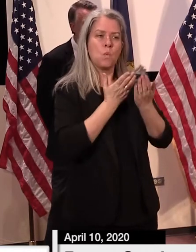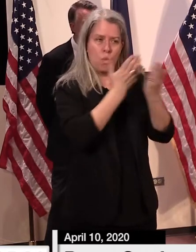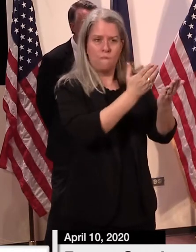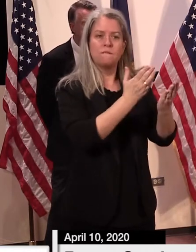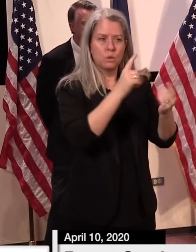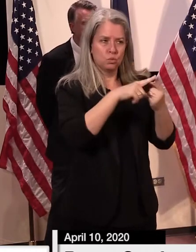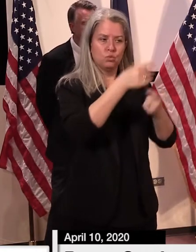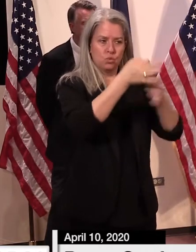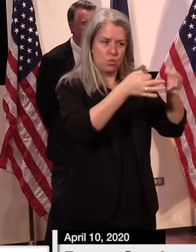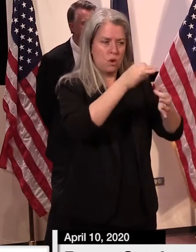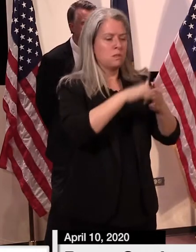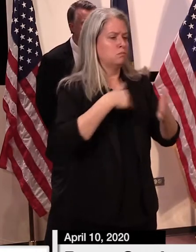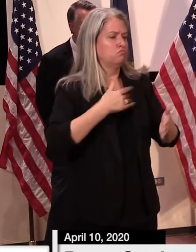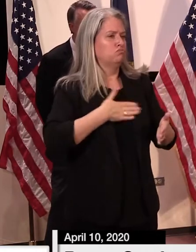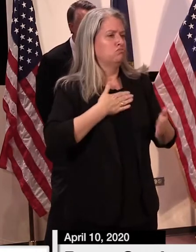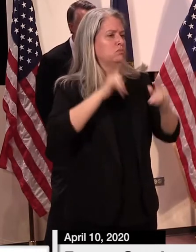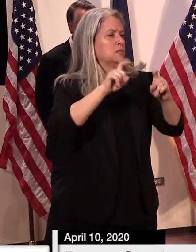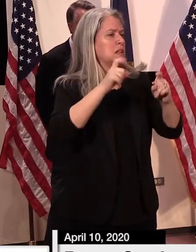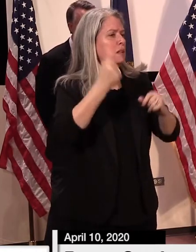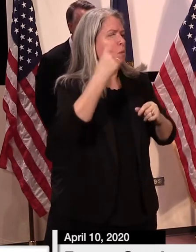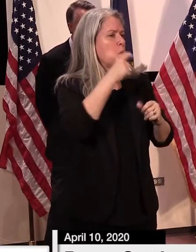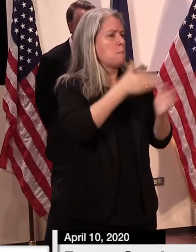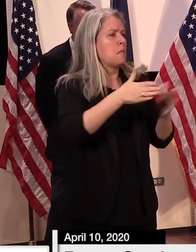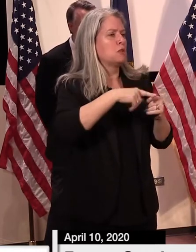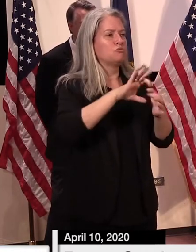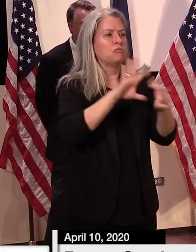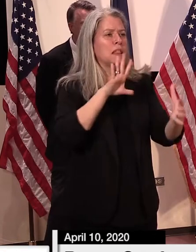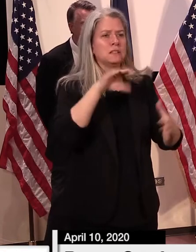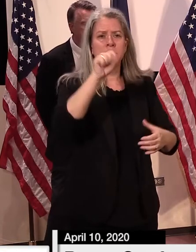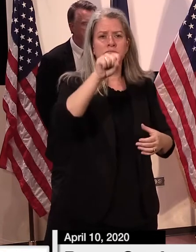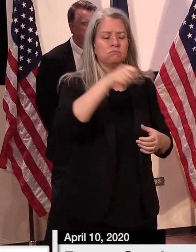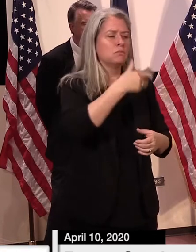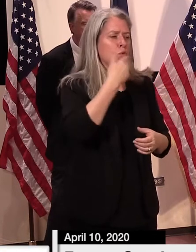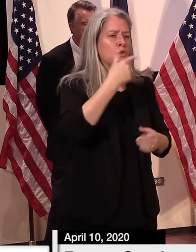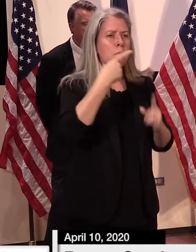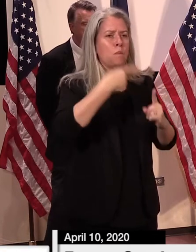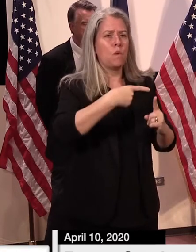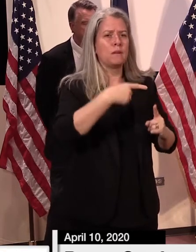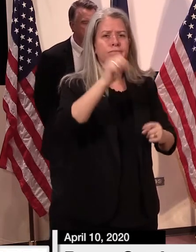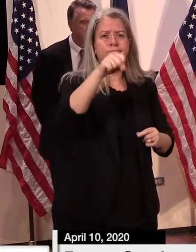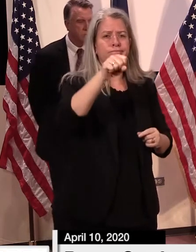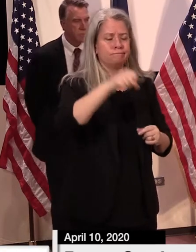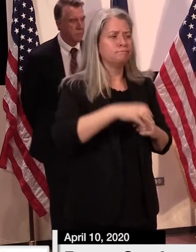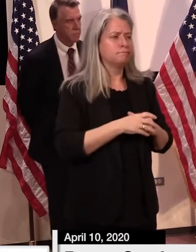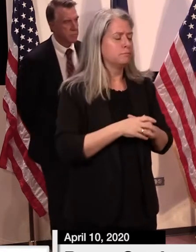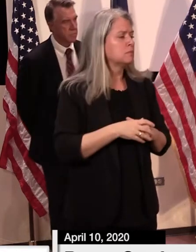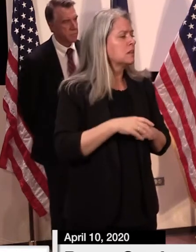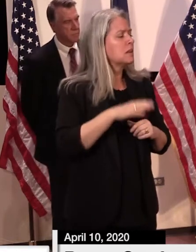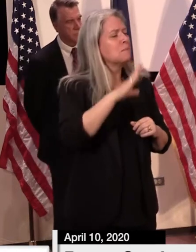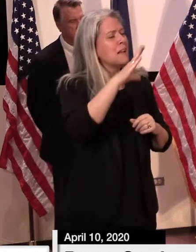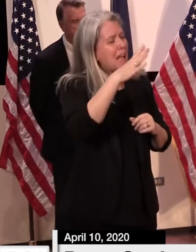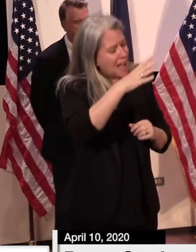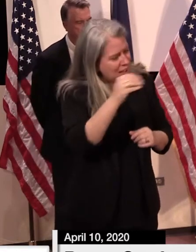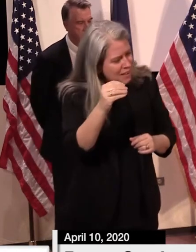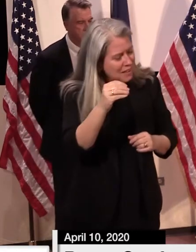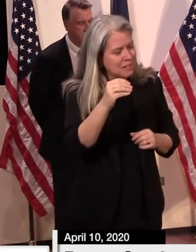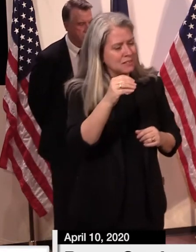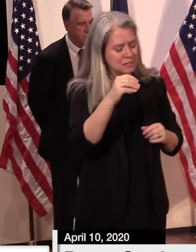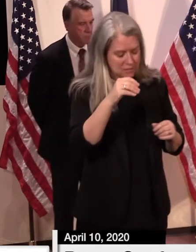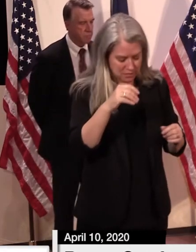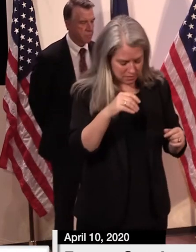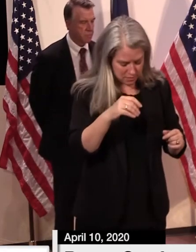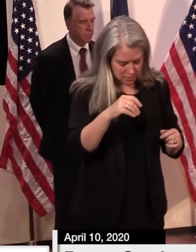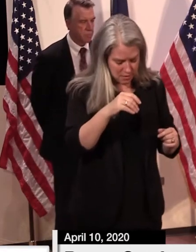to the courts, that we will test anybody that they plan on releasing to make sure. But let me talk